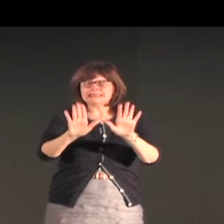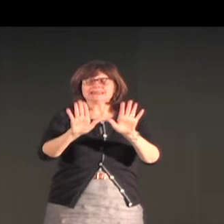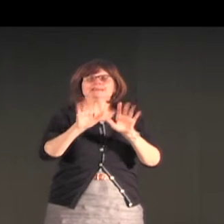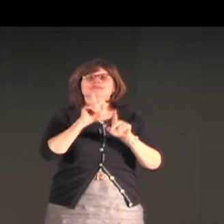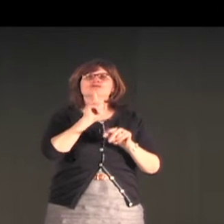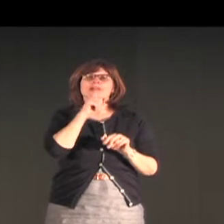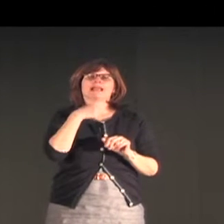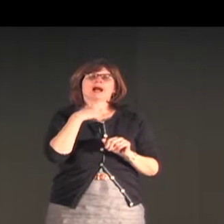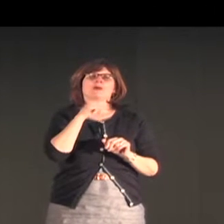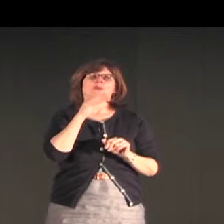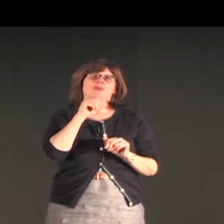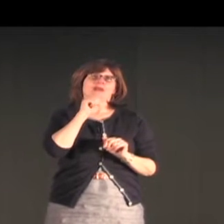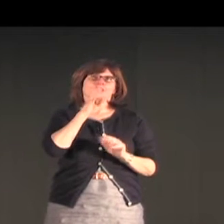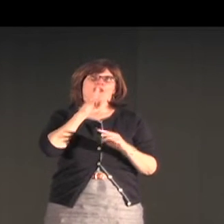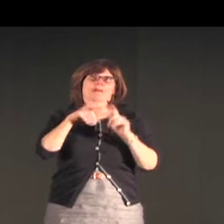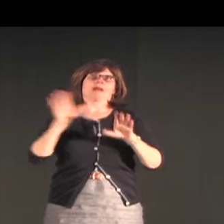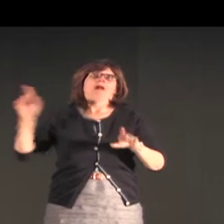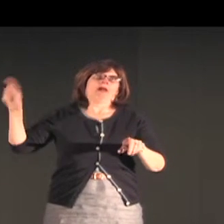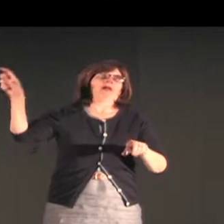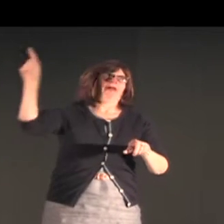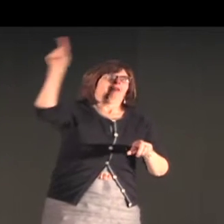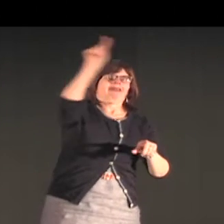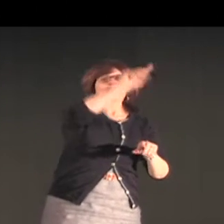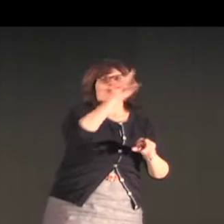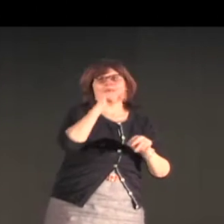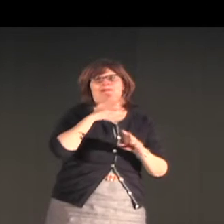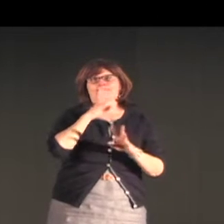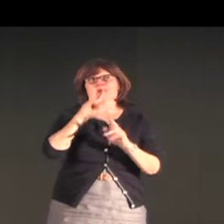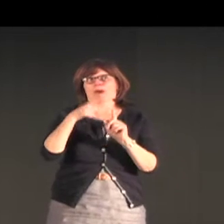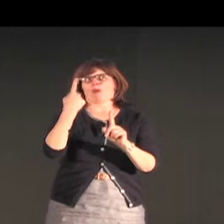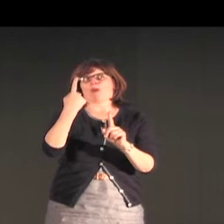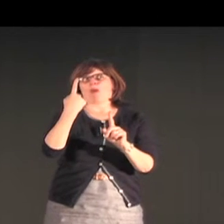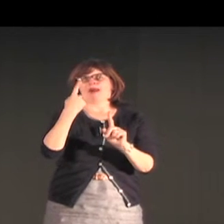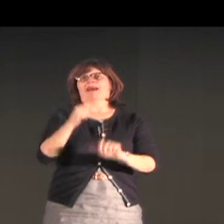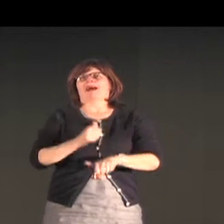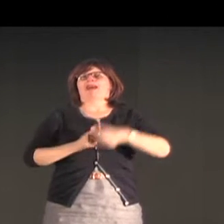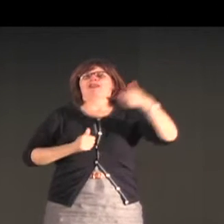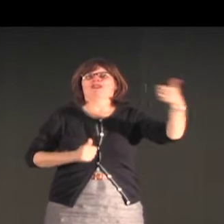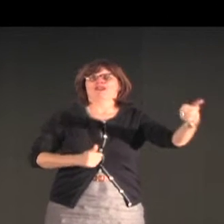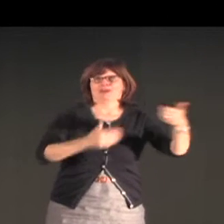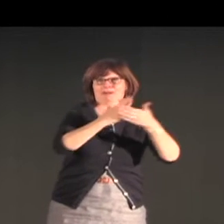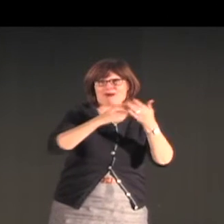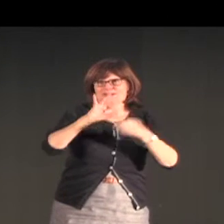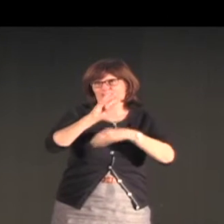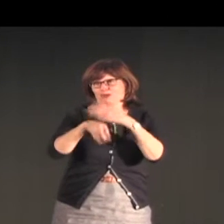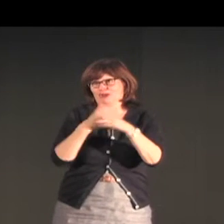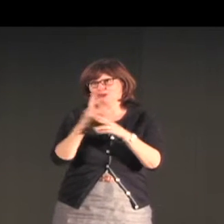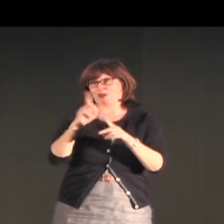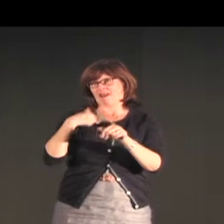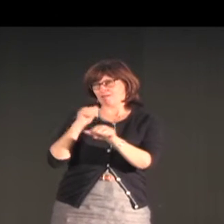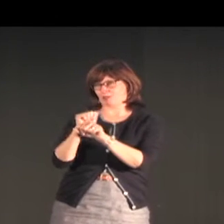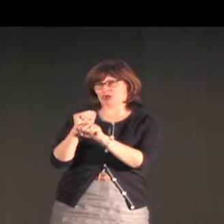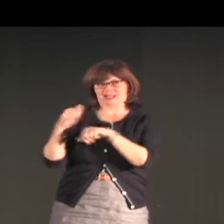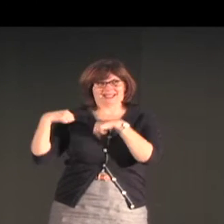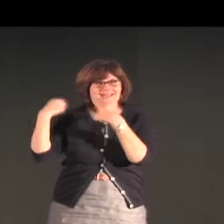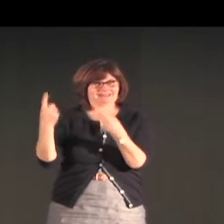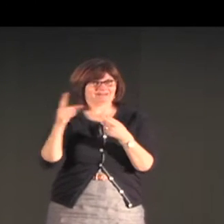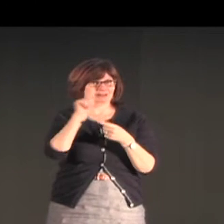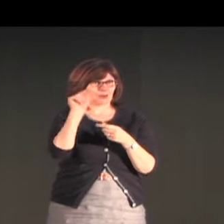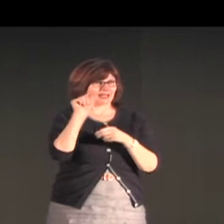emergence. He was interested in science around the world. And I really preferred to talk about